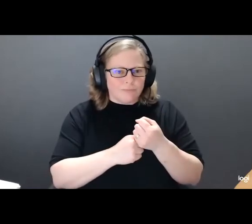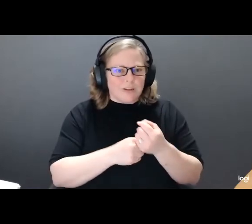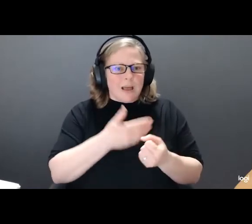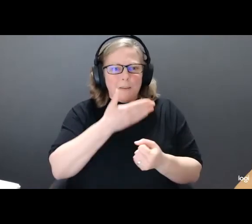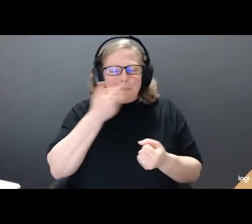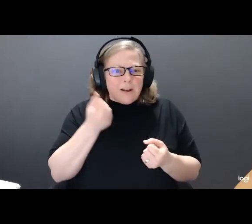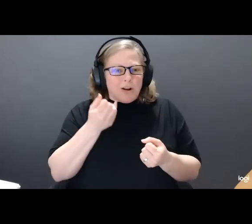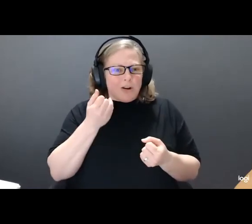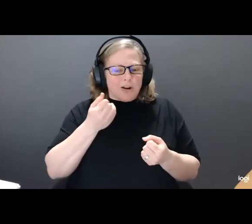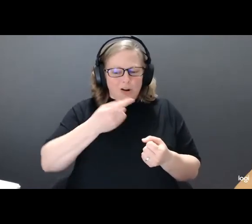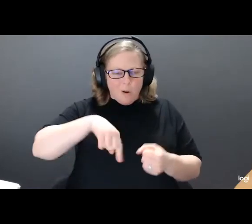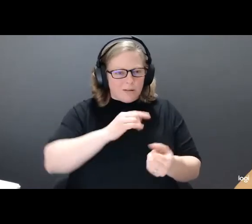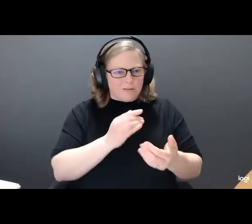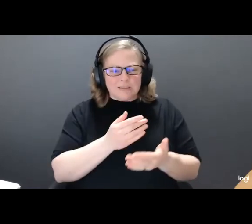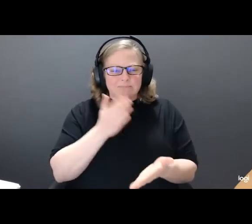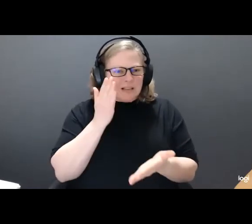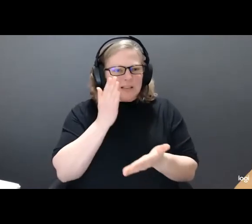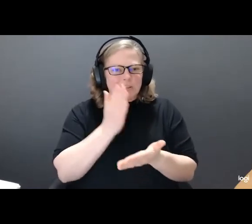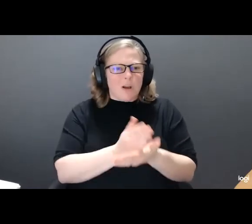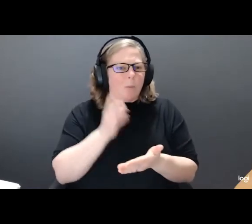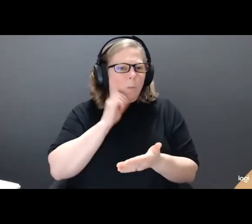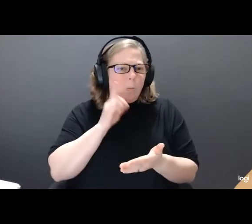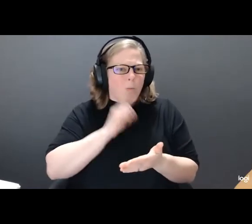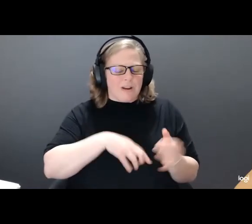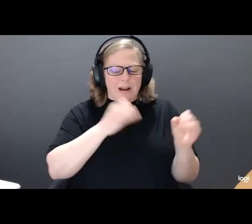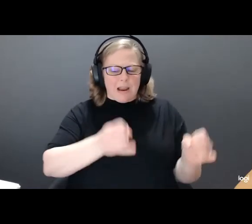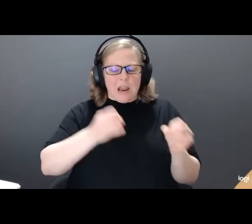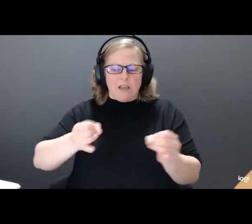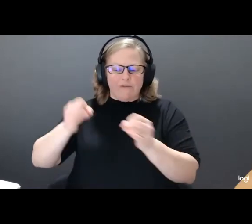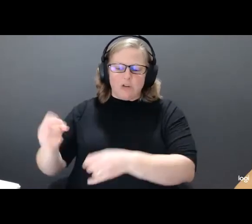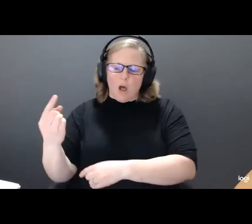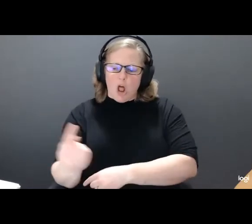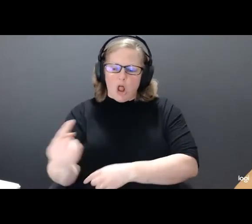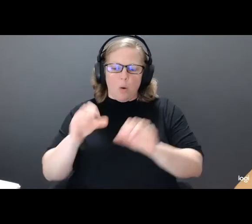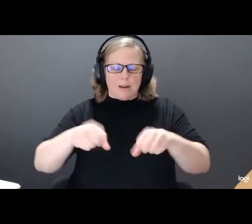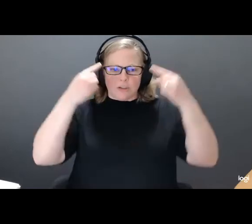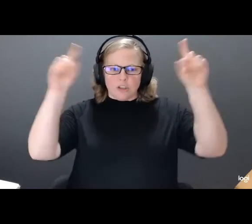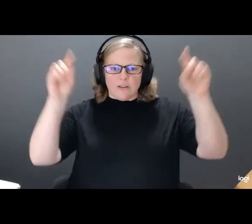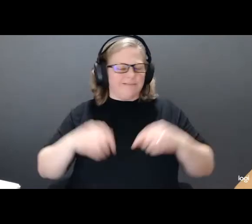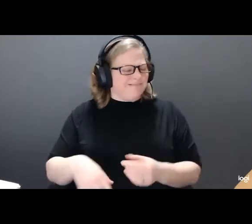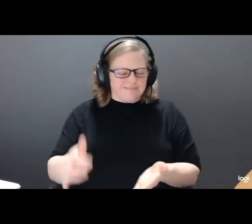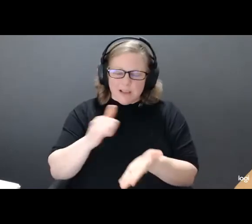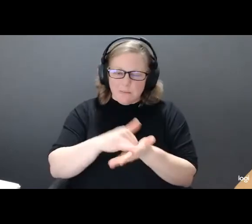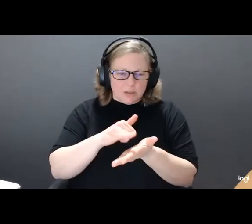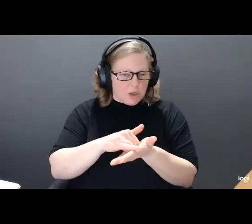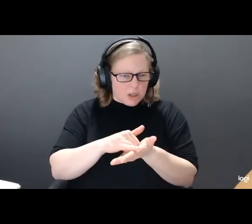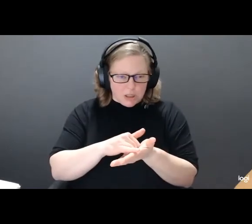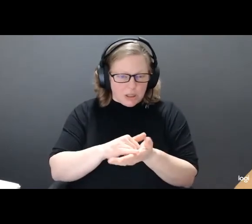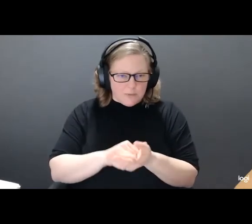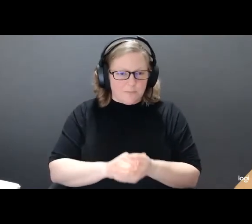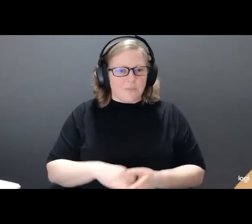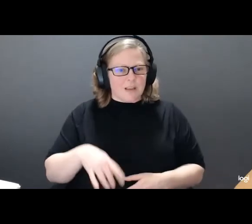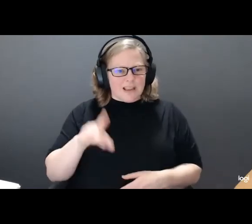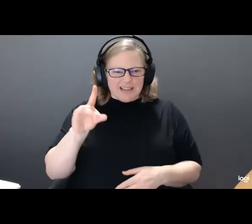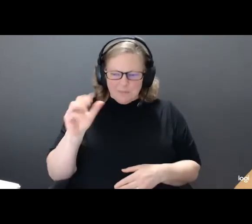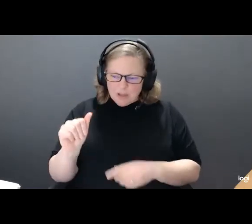that individual achievement is even a thing? Is even possible? Disability has given me an understanding of